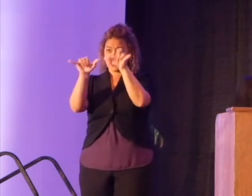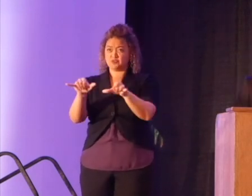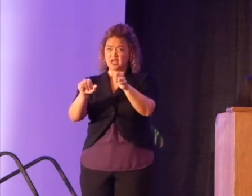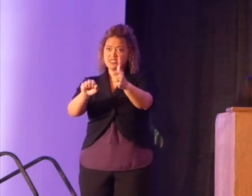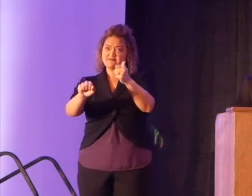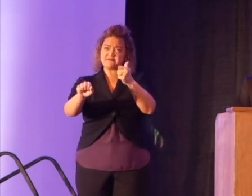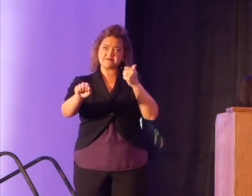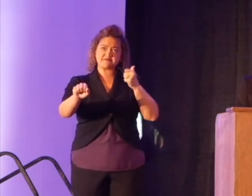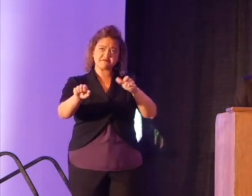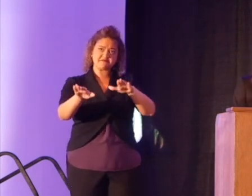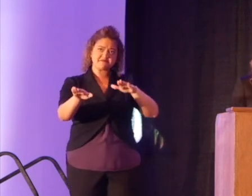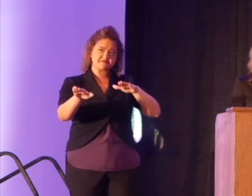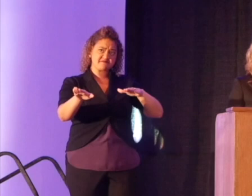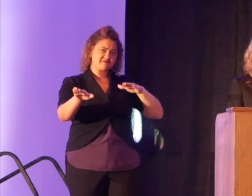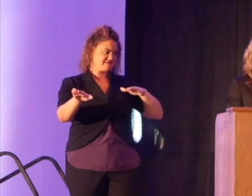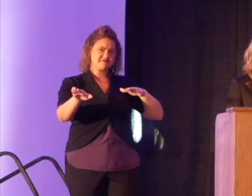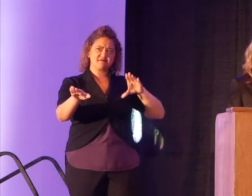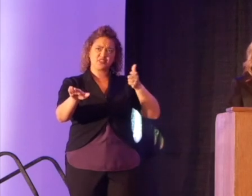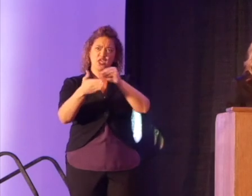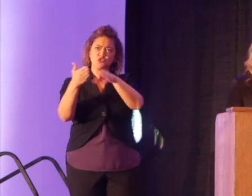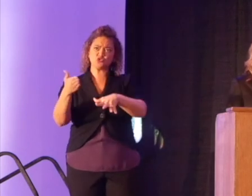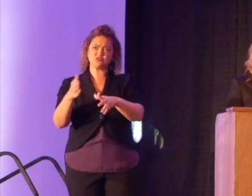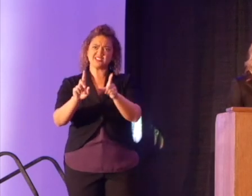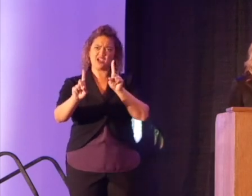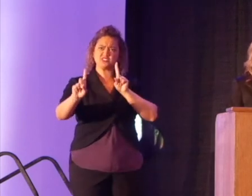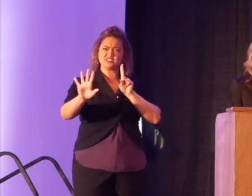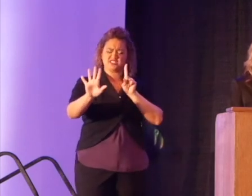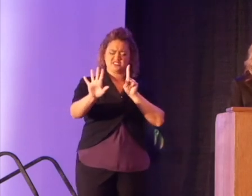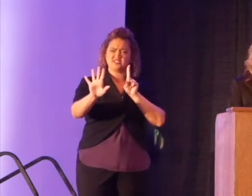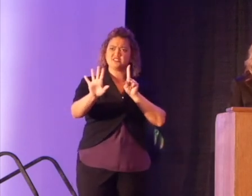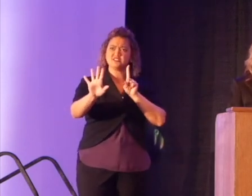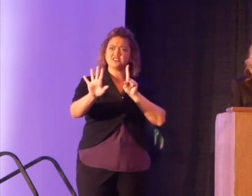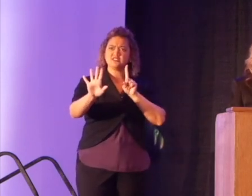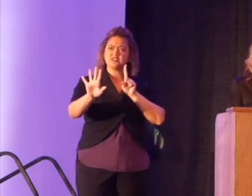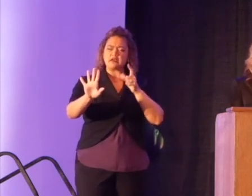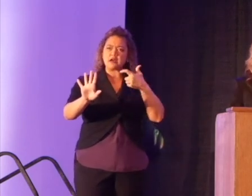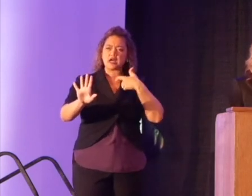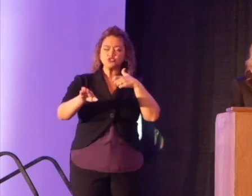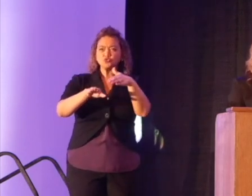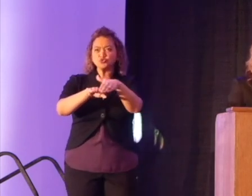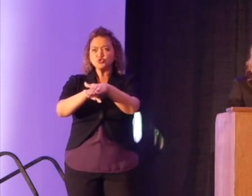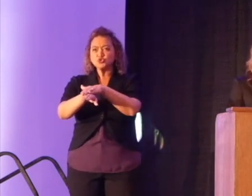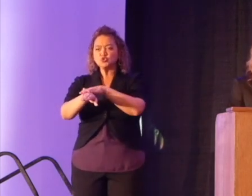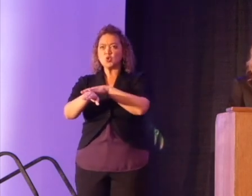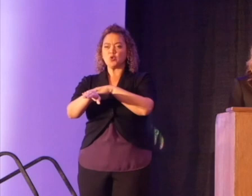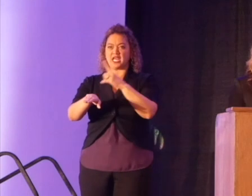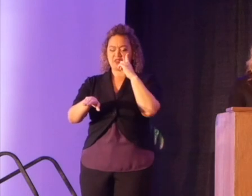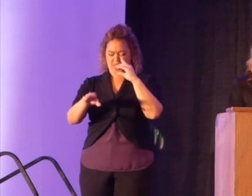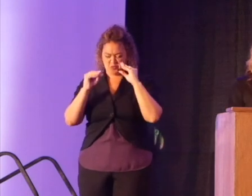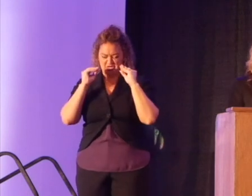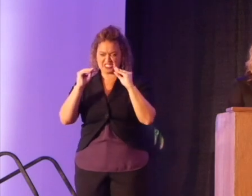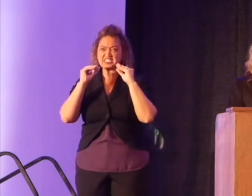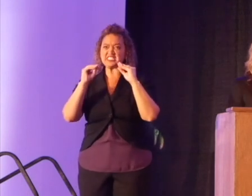at a point behind everyone else. I was slowly and carefully being initiated